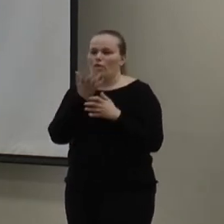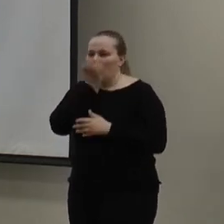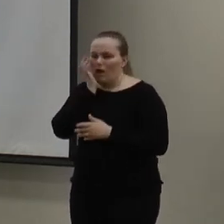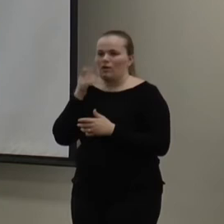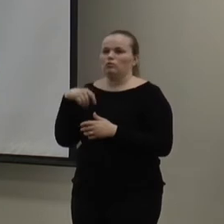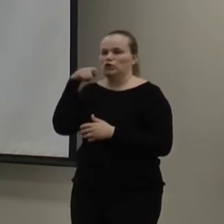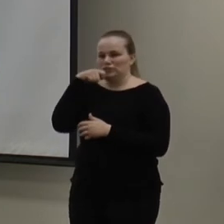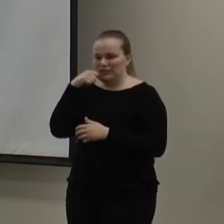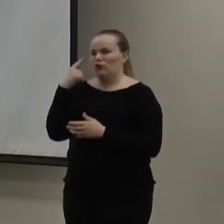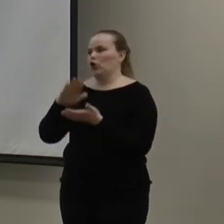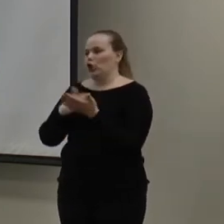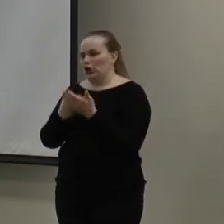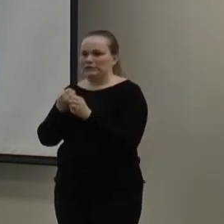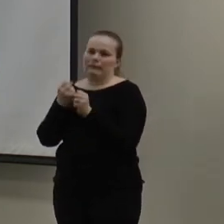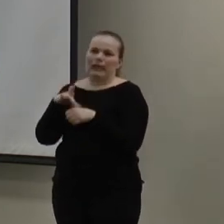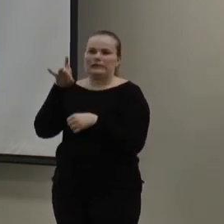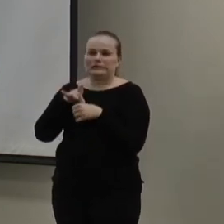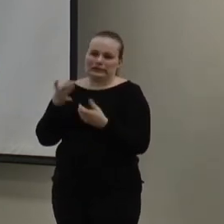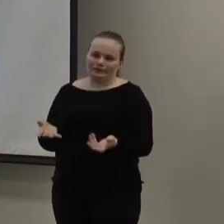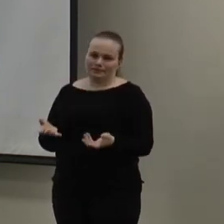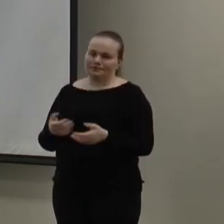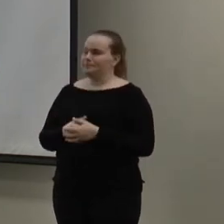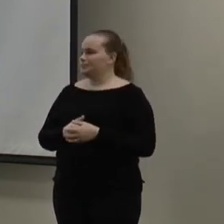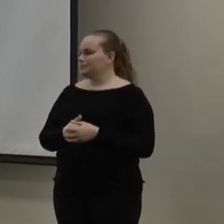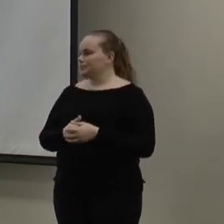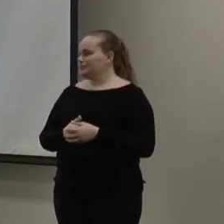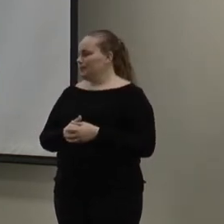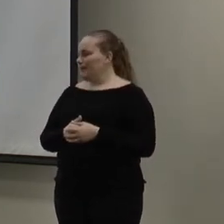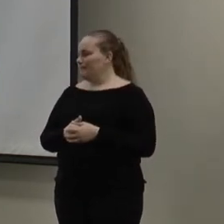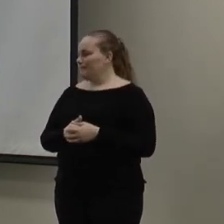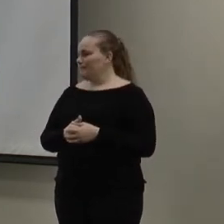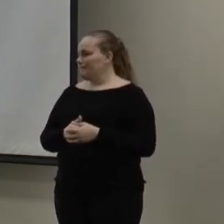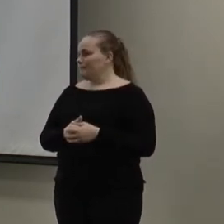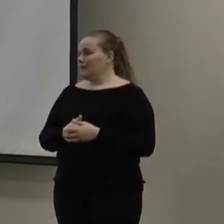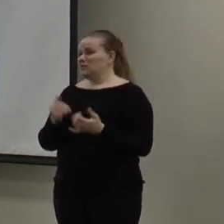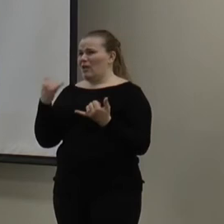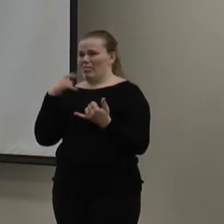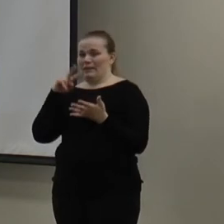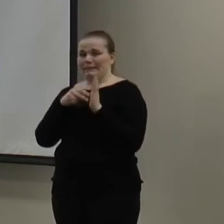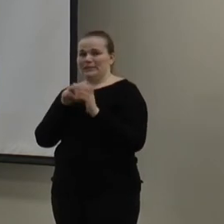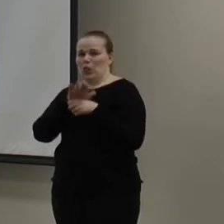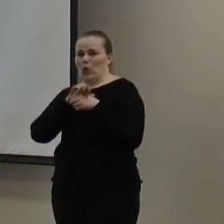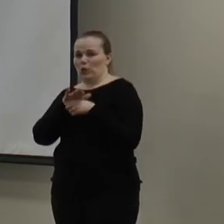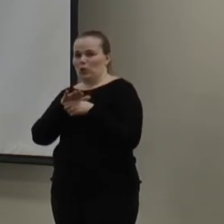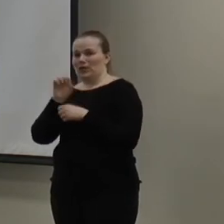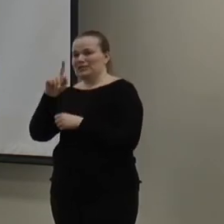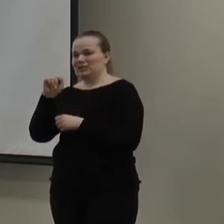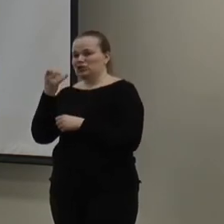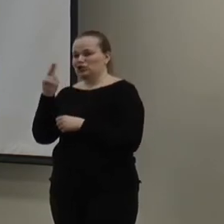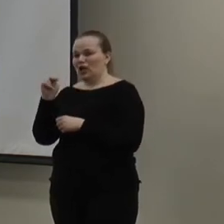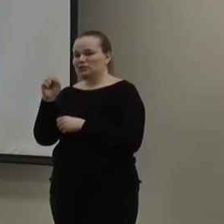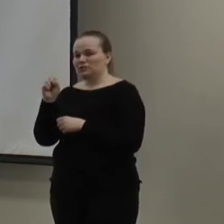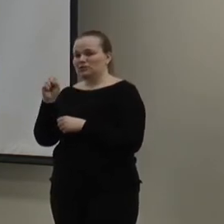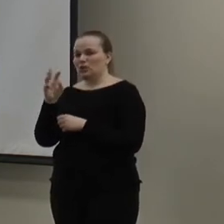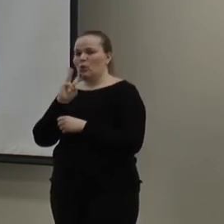brushing our lawns, for cooking, for making tea. And, to bring this home locally here, St. Johns River Water